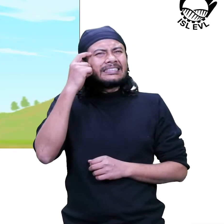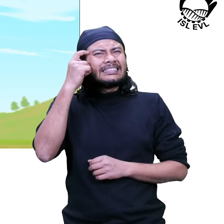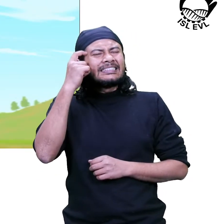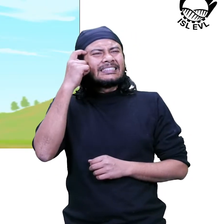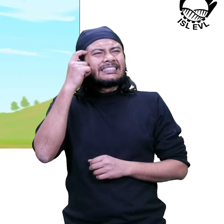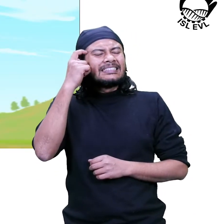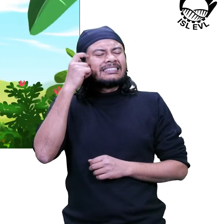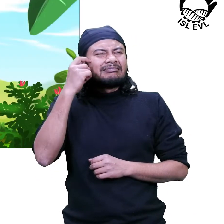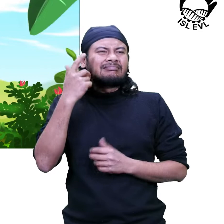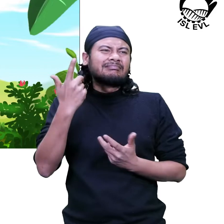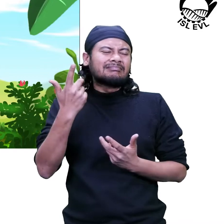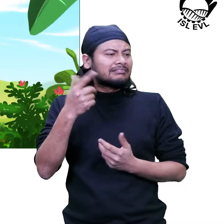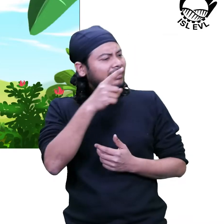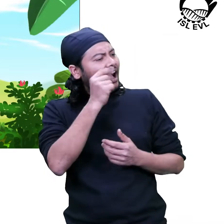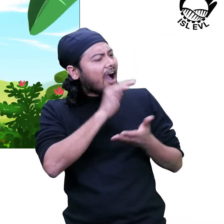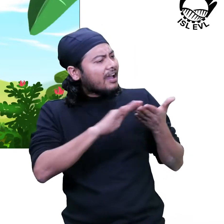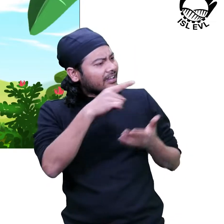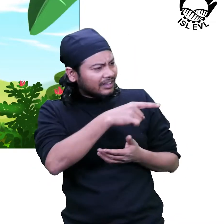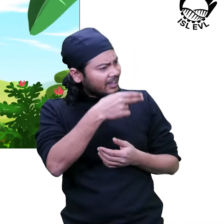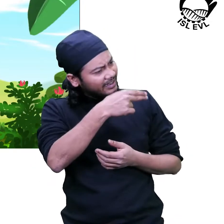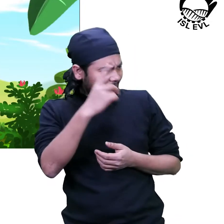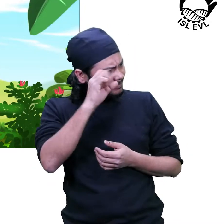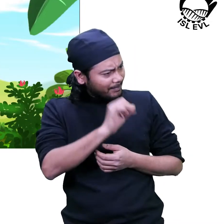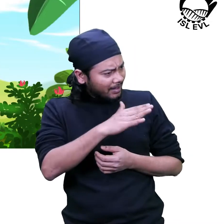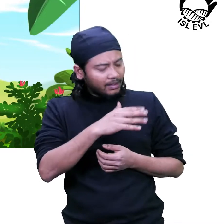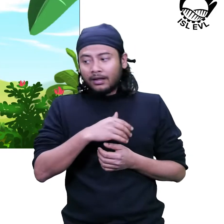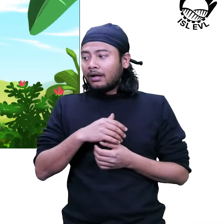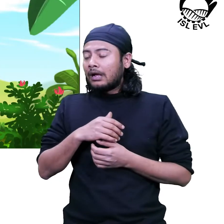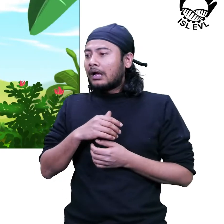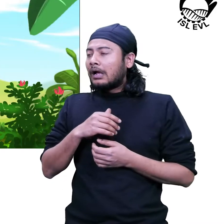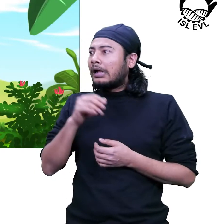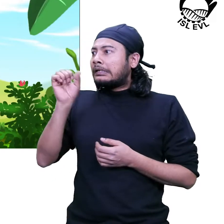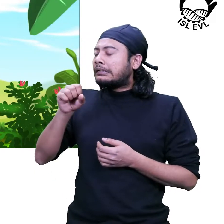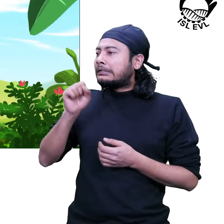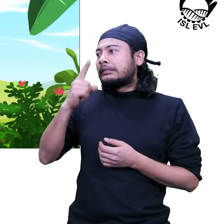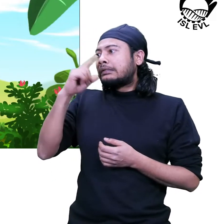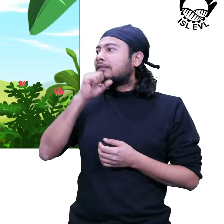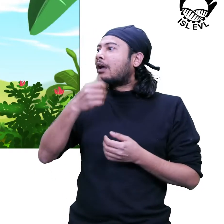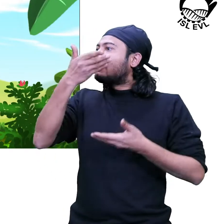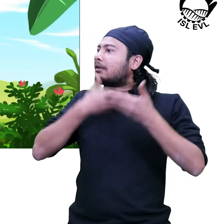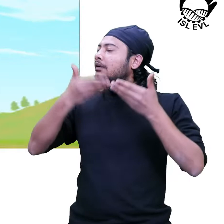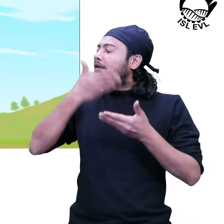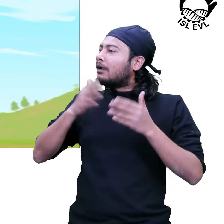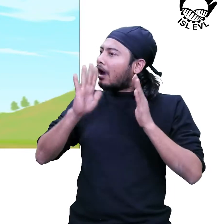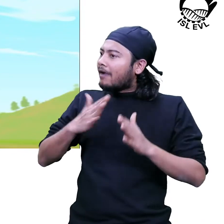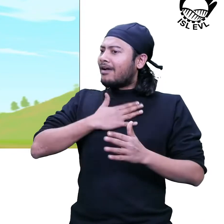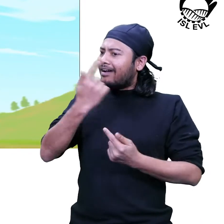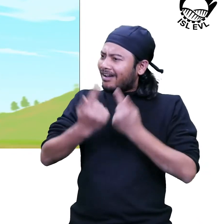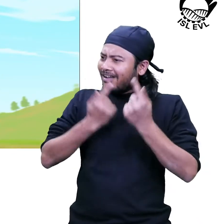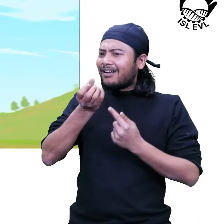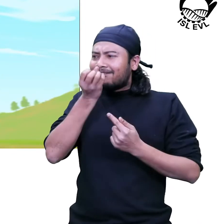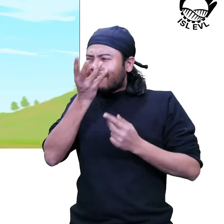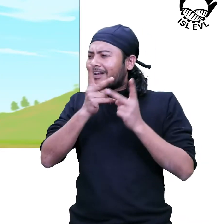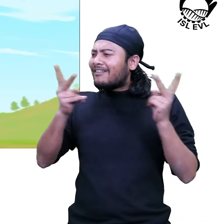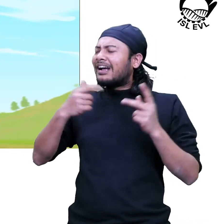name of this plant. Do you know what it's called Hari? Yes, grandma taught us about many plants. I am